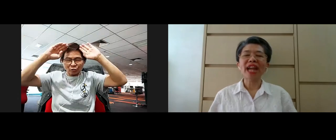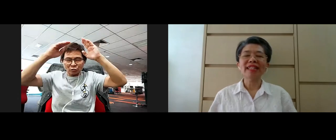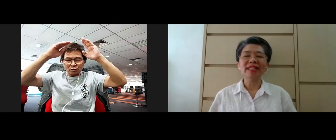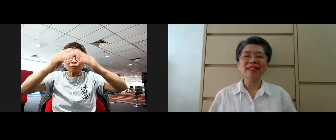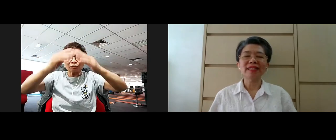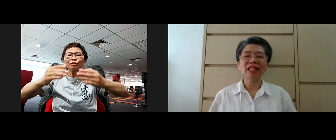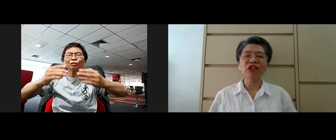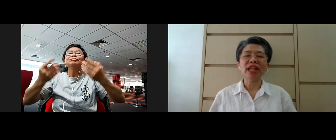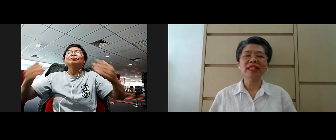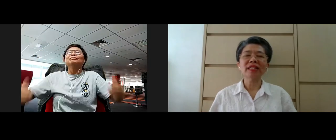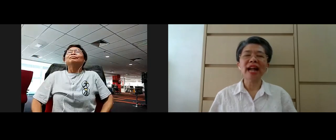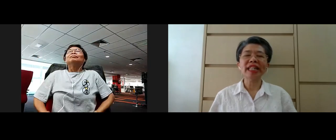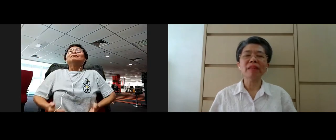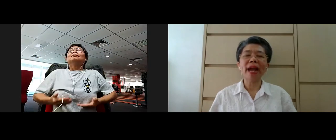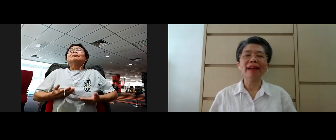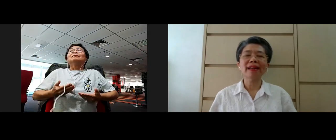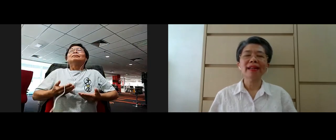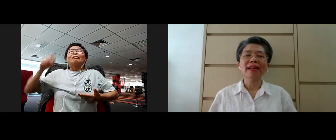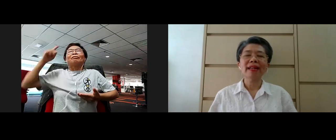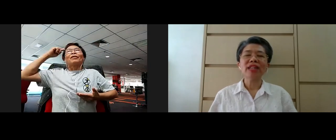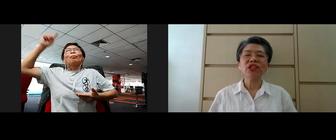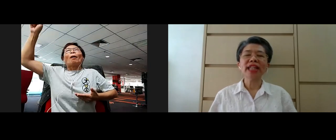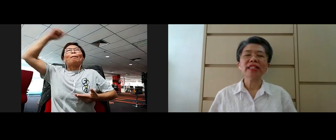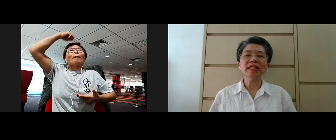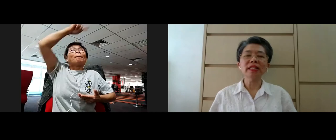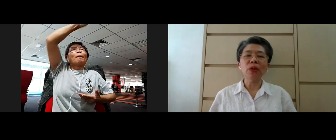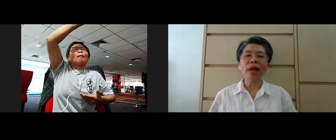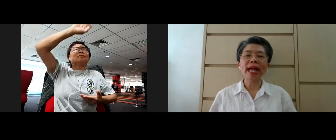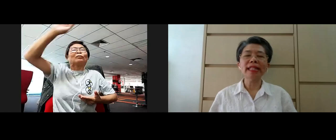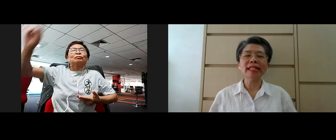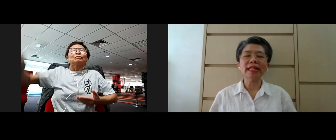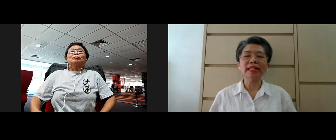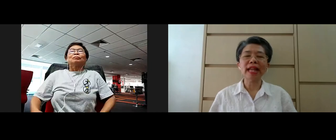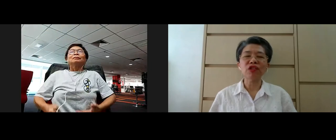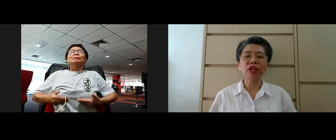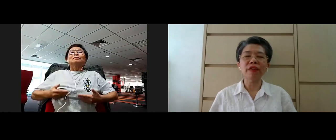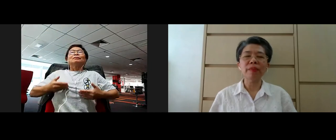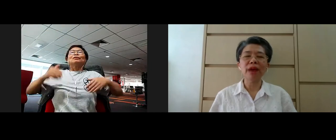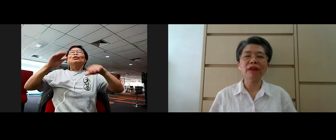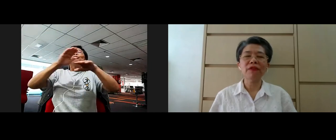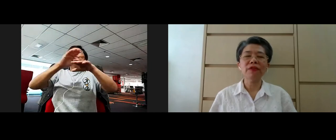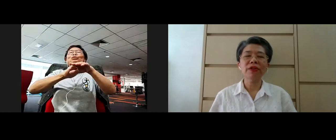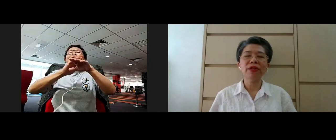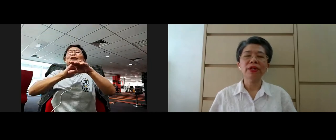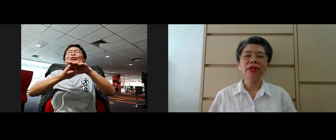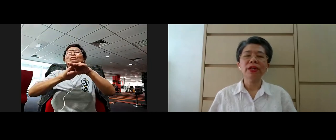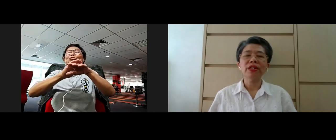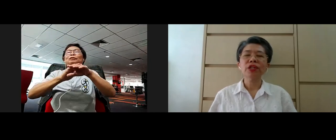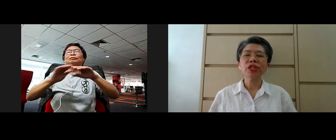Gentle, gentle guiding back and gentle awareness and attention on the breath.